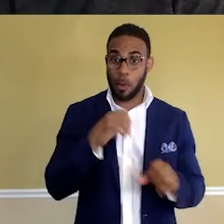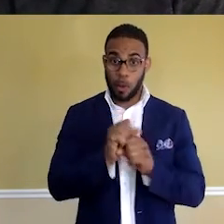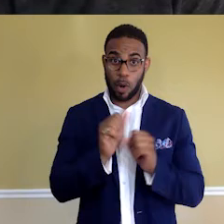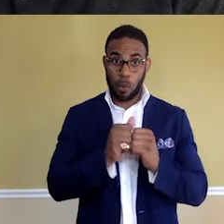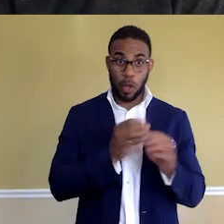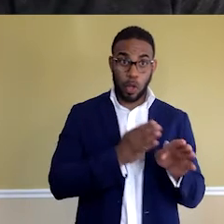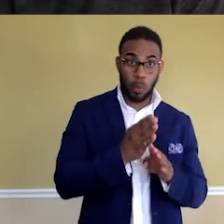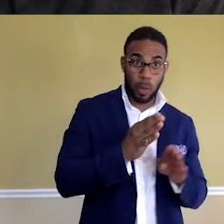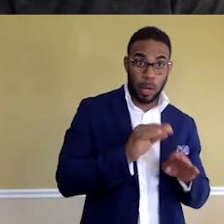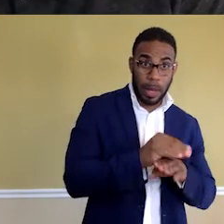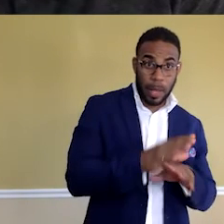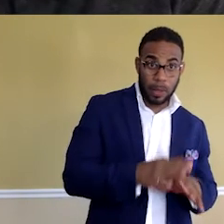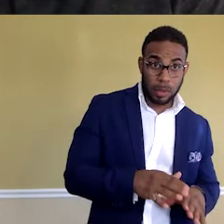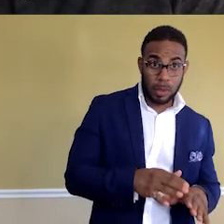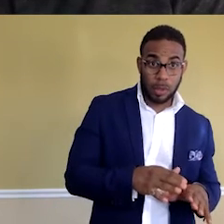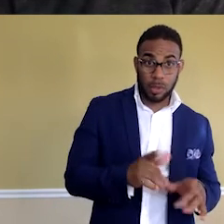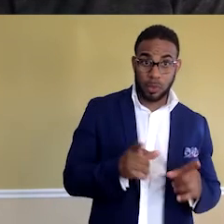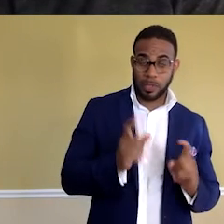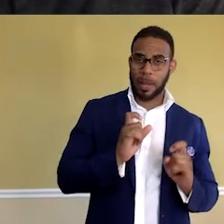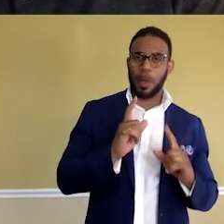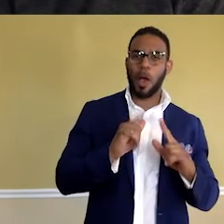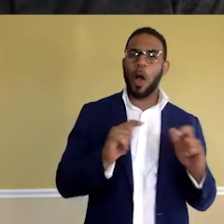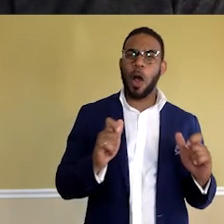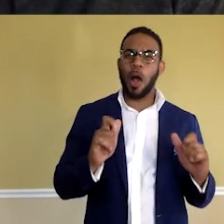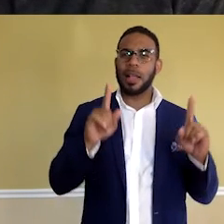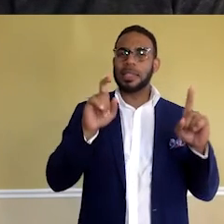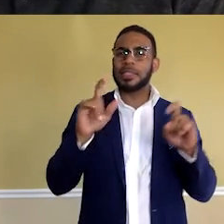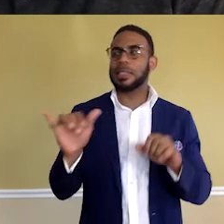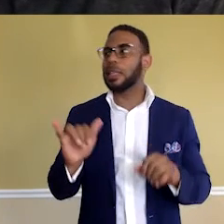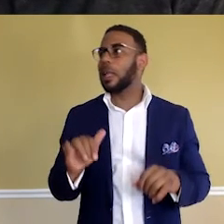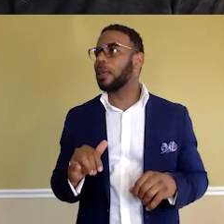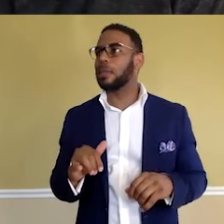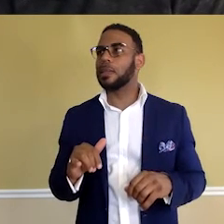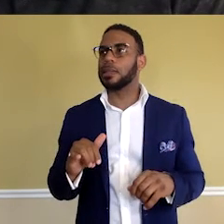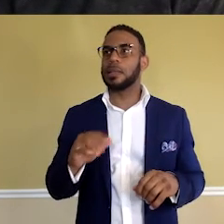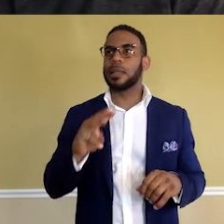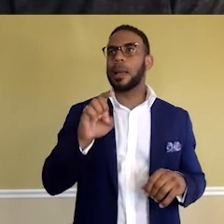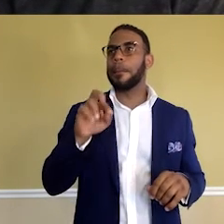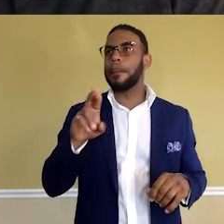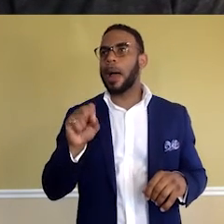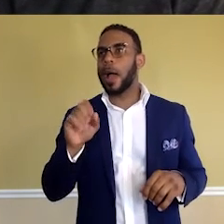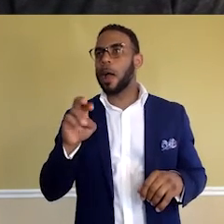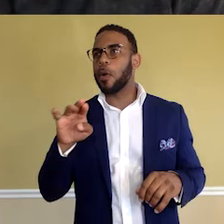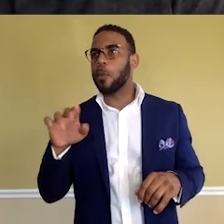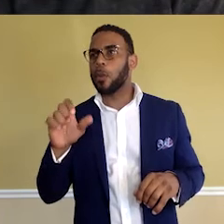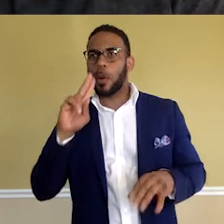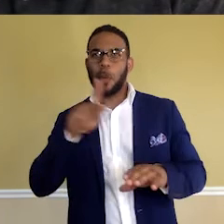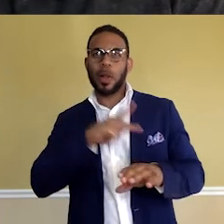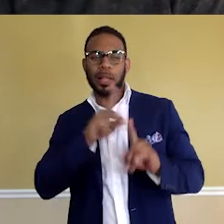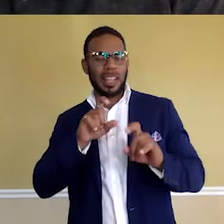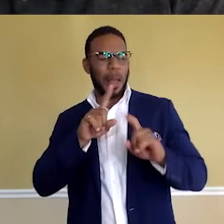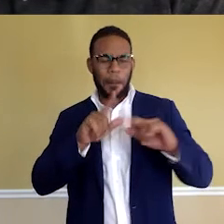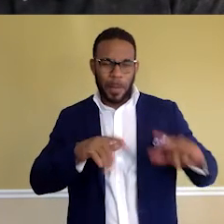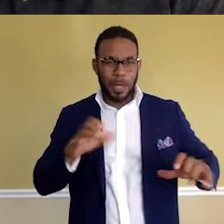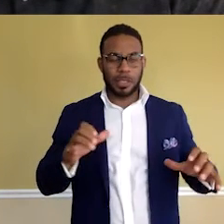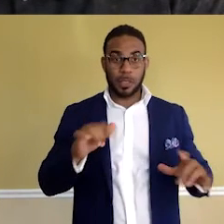career counselor. And she gave me all these tests, like, you know, the Myers-Briggs and just like a bunch of them. And to my surprise,